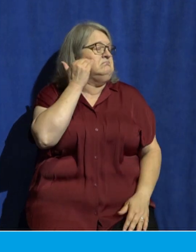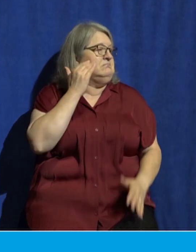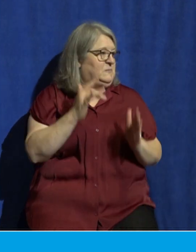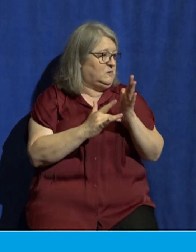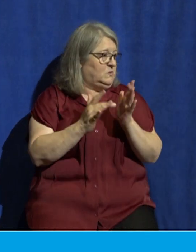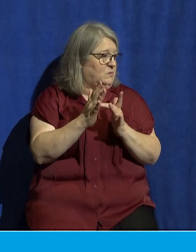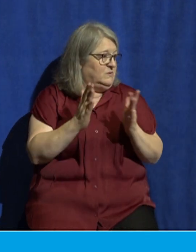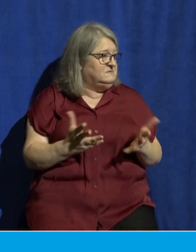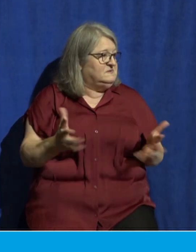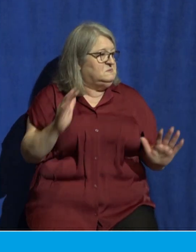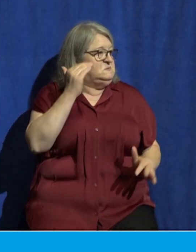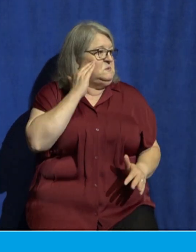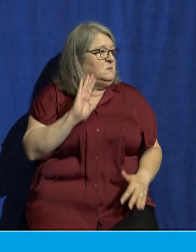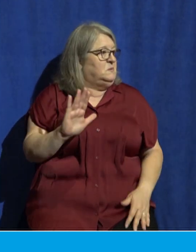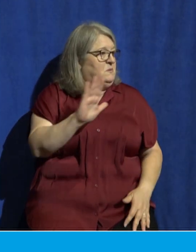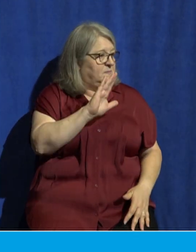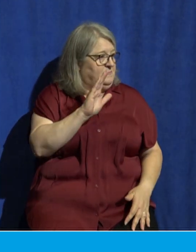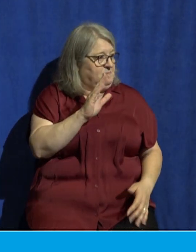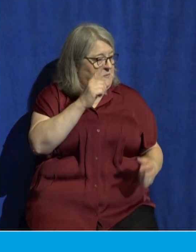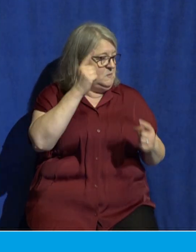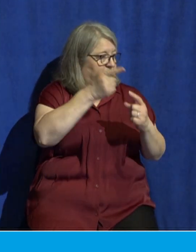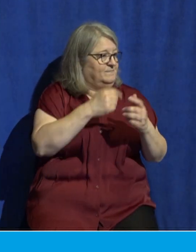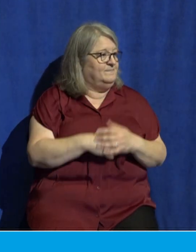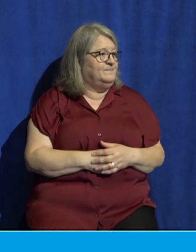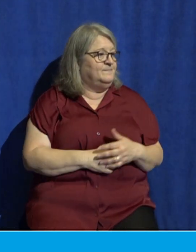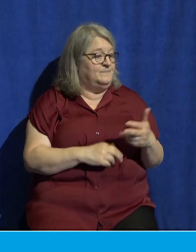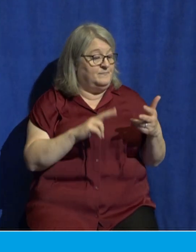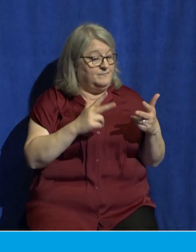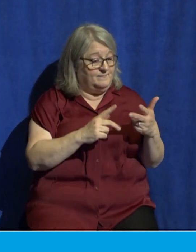lastly we should resist the culture of fear because we know the future